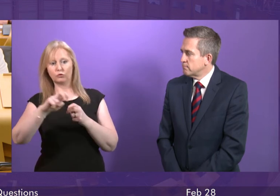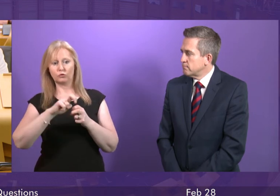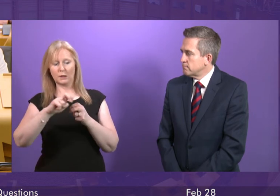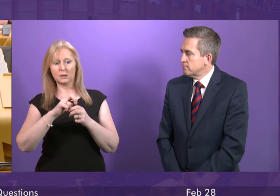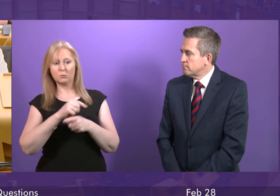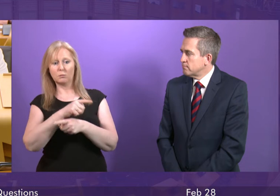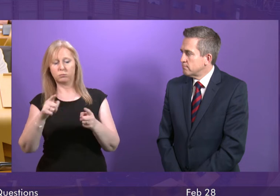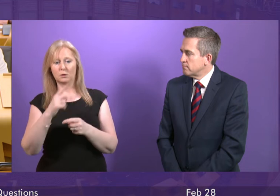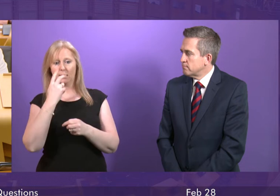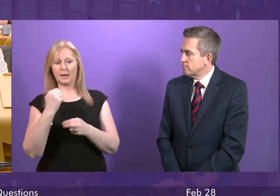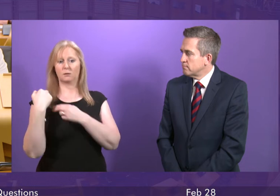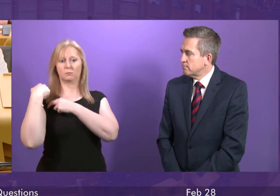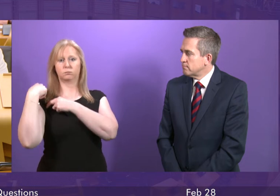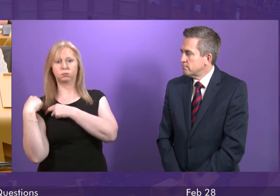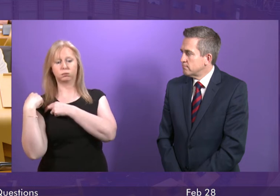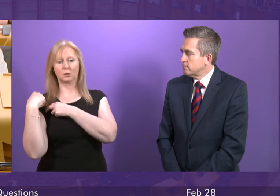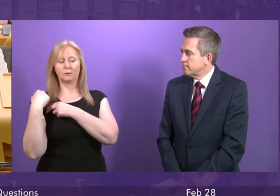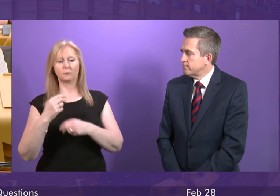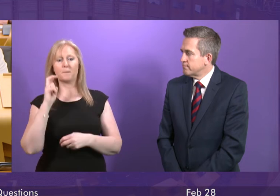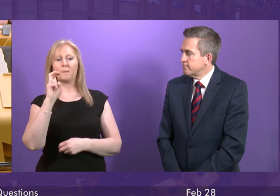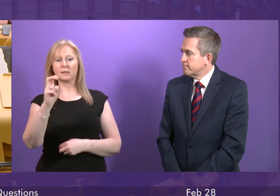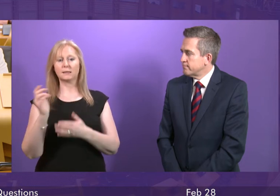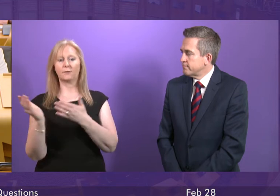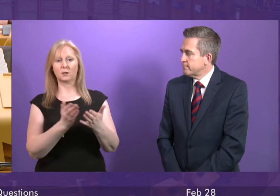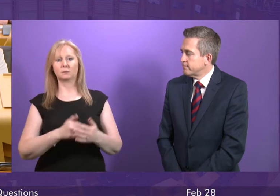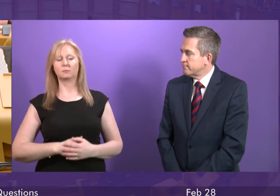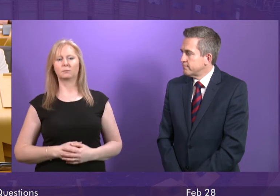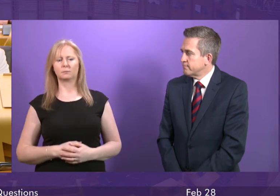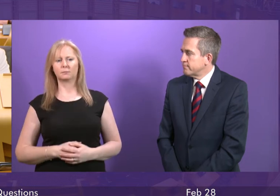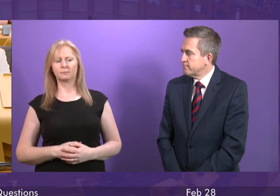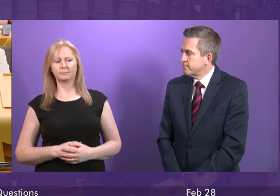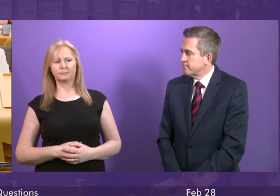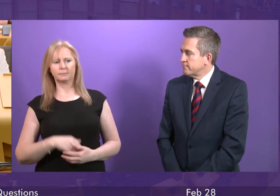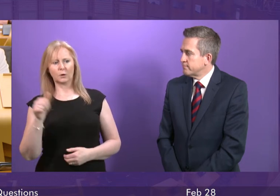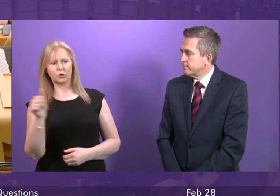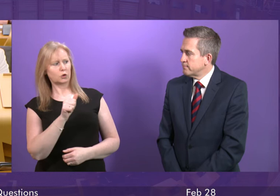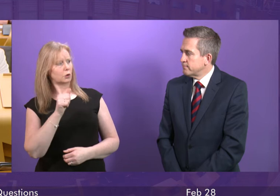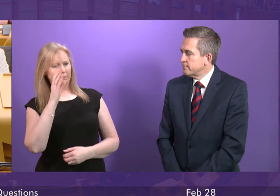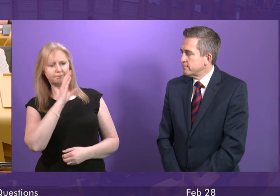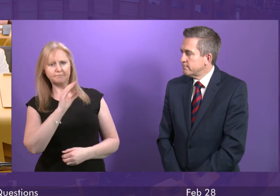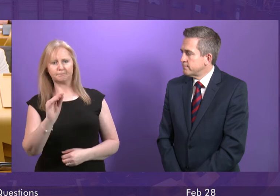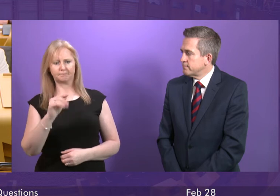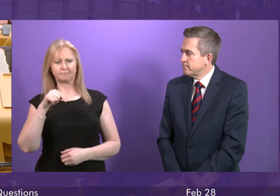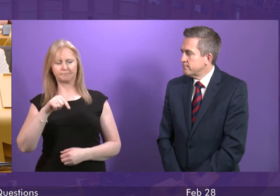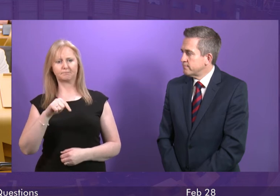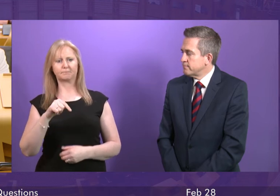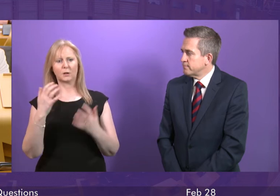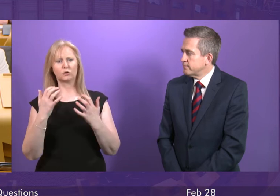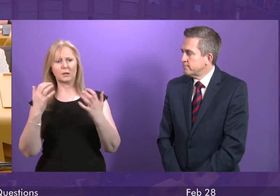services. But the final thing I would say is this. I think it should make all parties across this chamber think long and